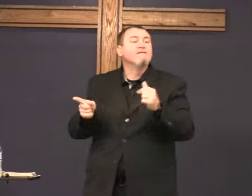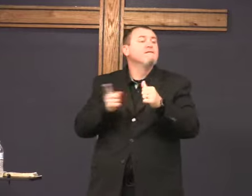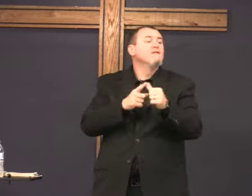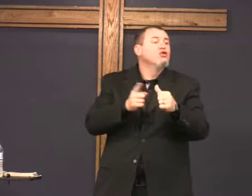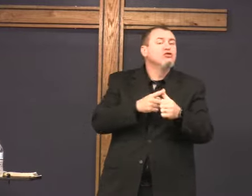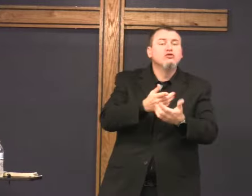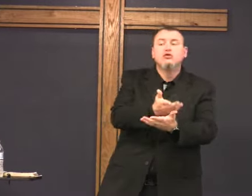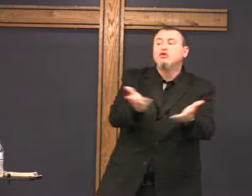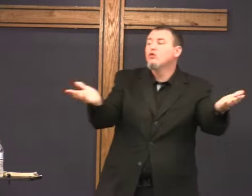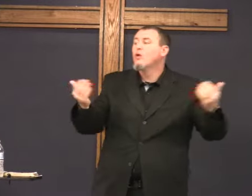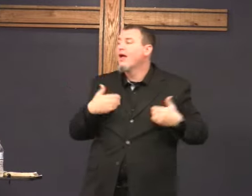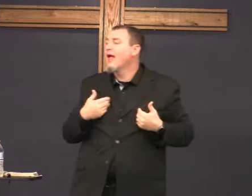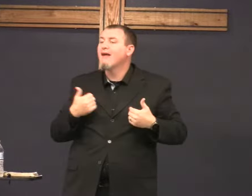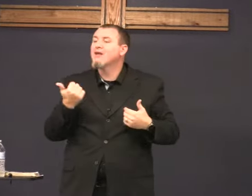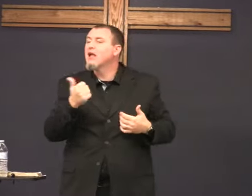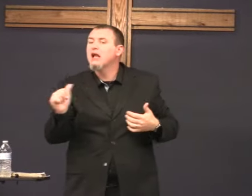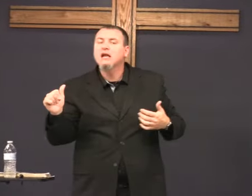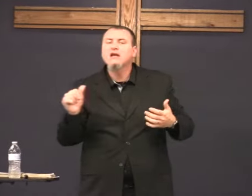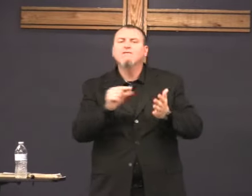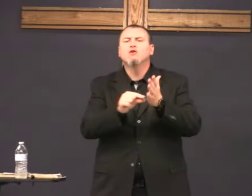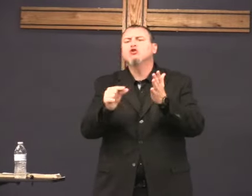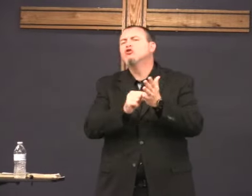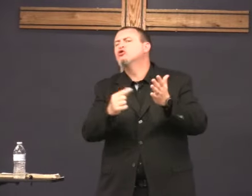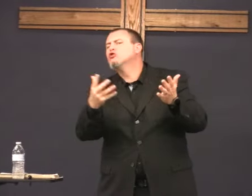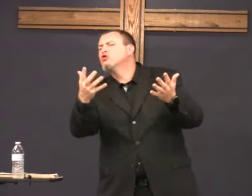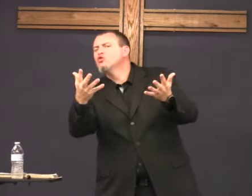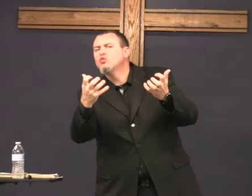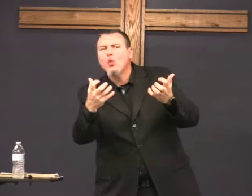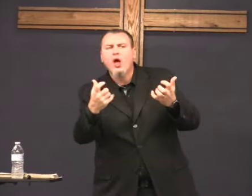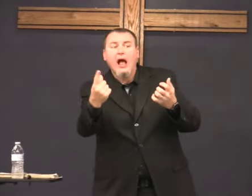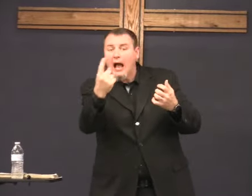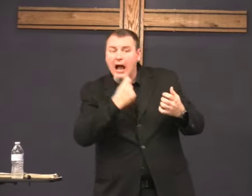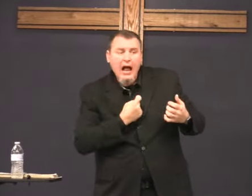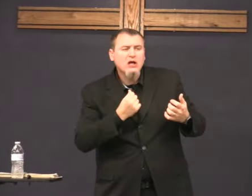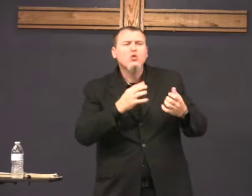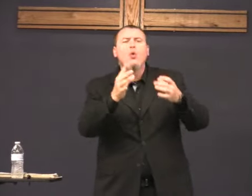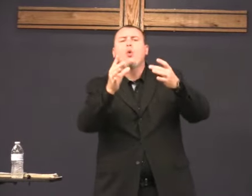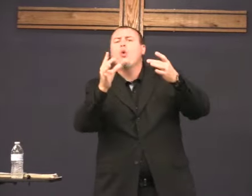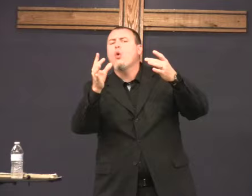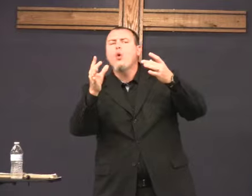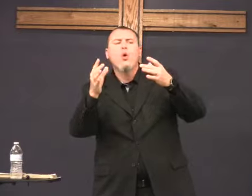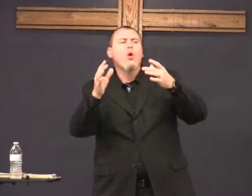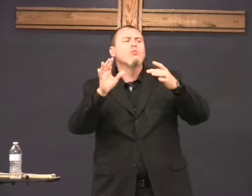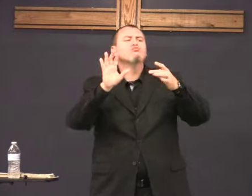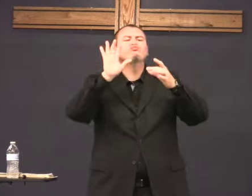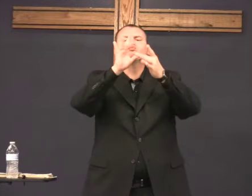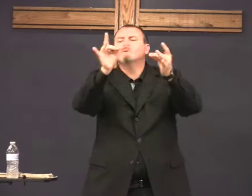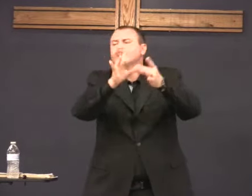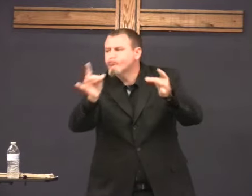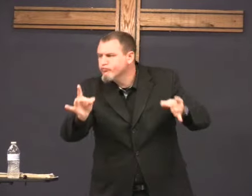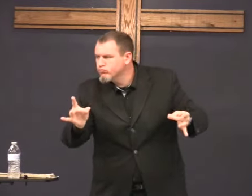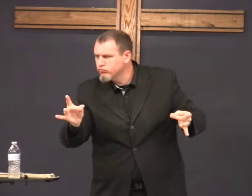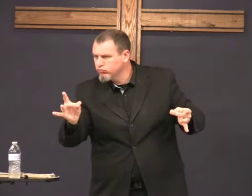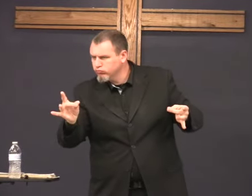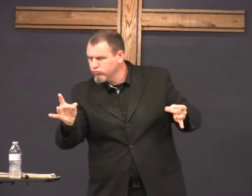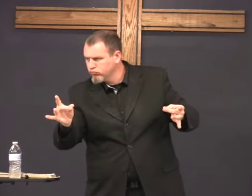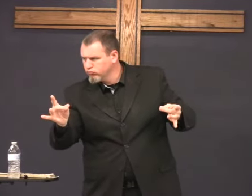I'm going to quote a few verses, but first, do you have any particular verses that you want to ask me about? Or